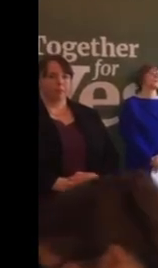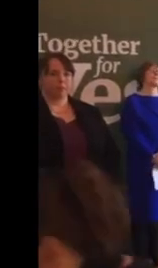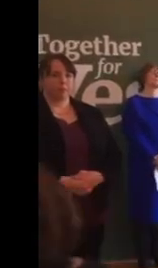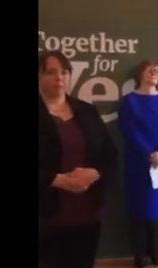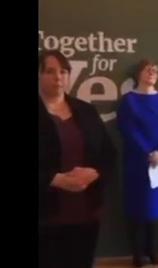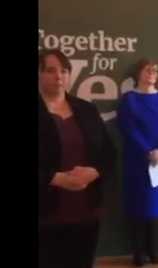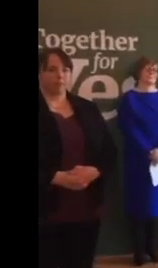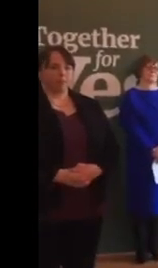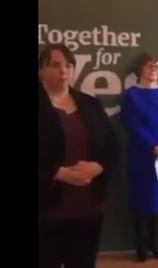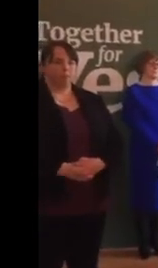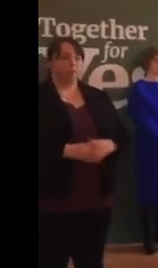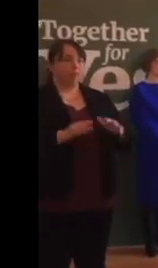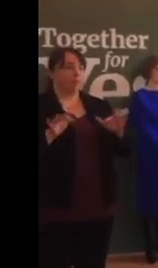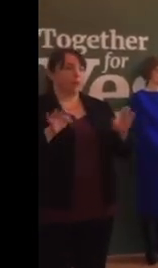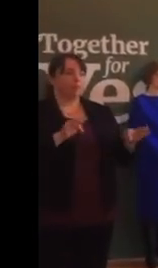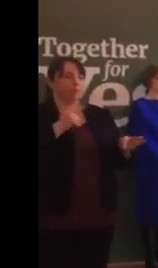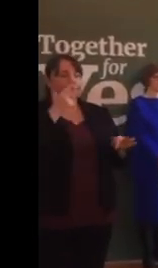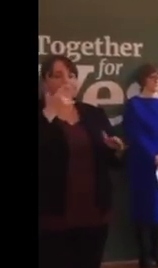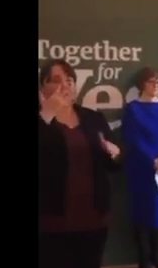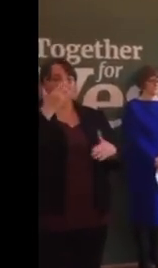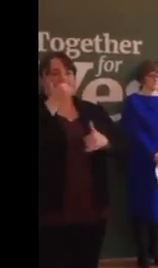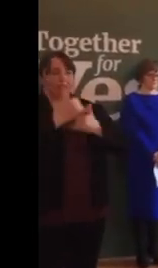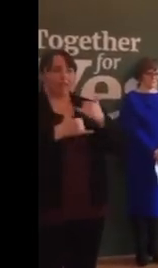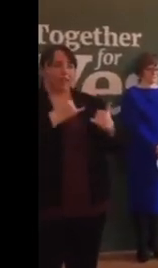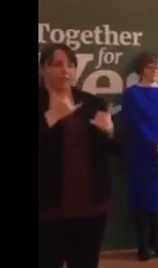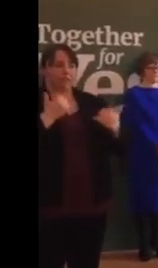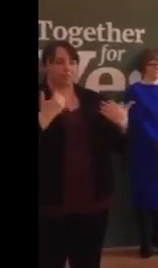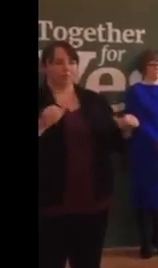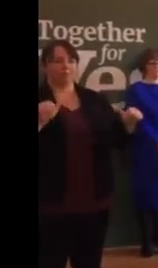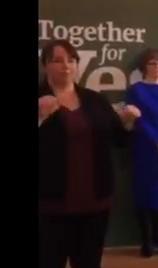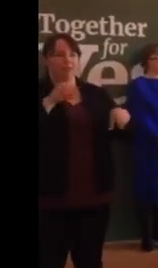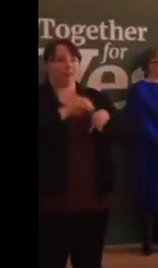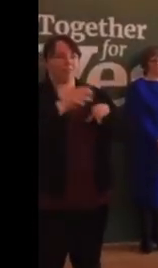After 35 years we are on our way.